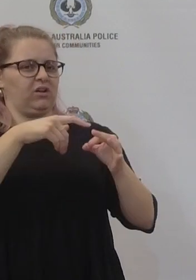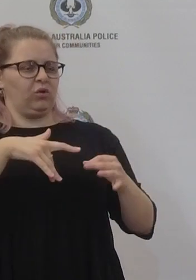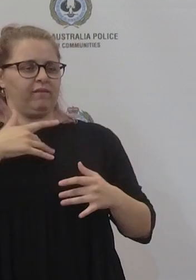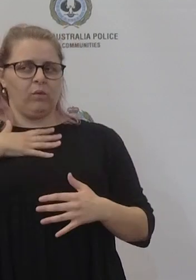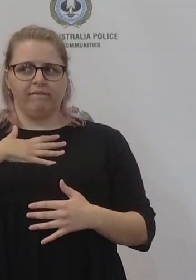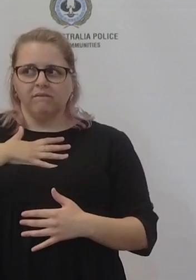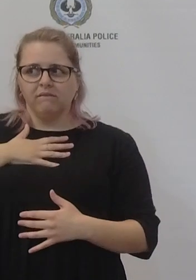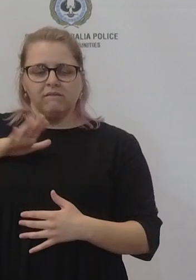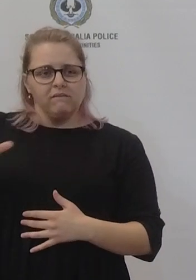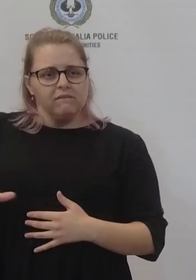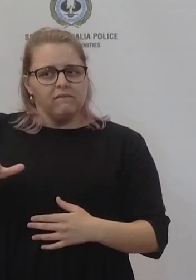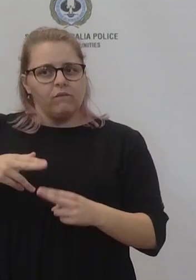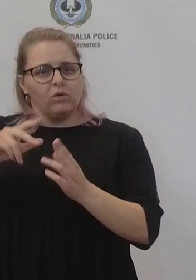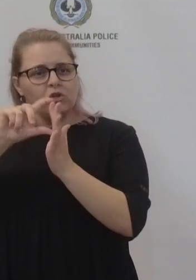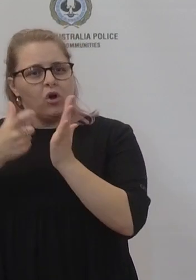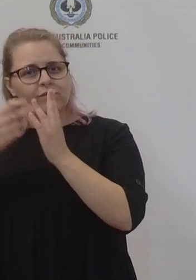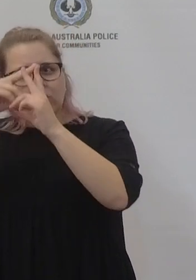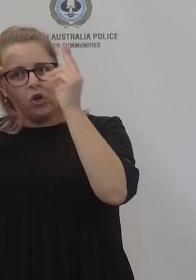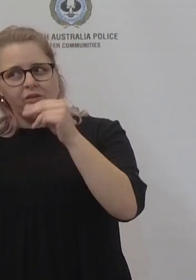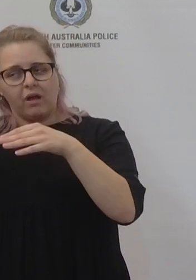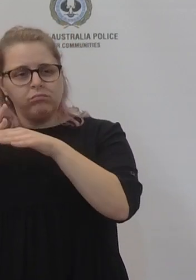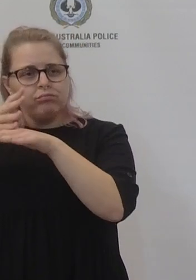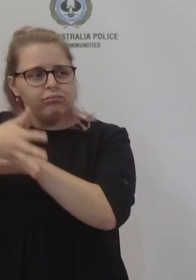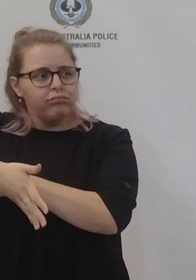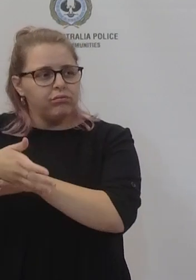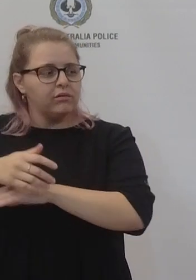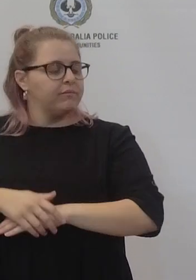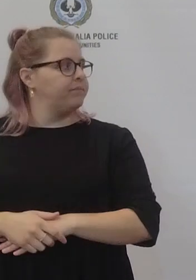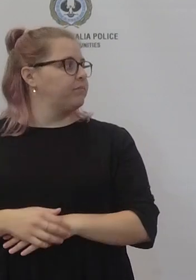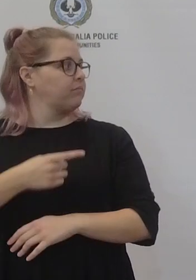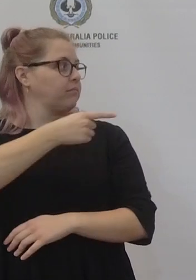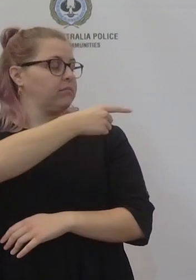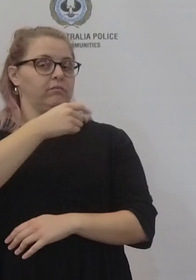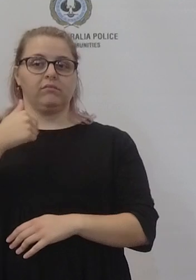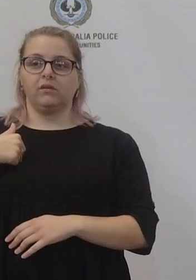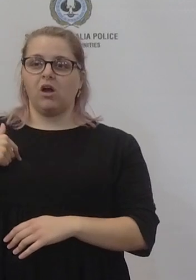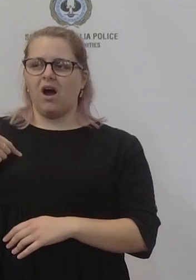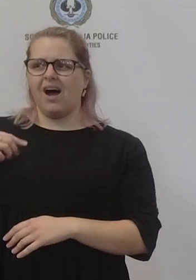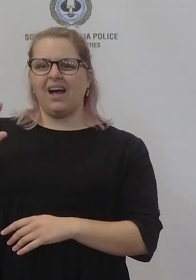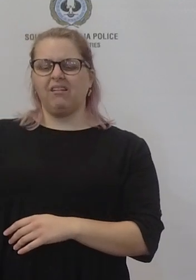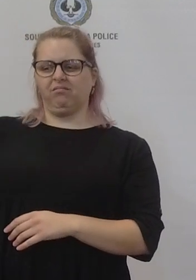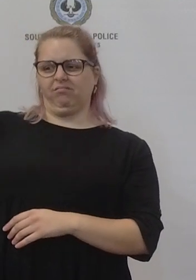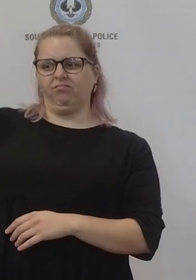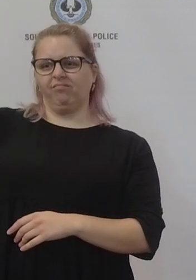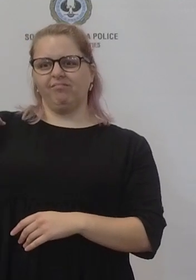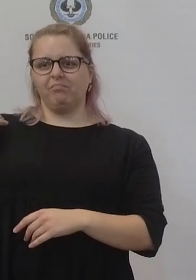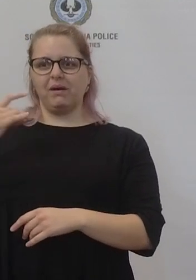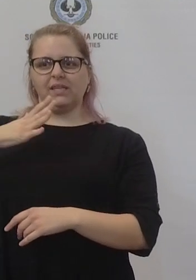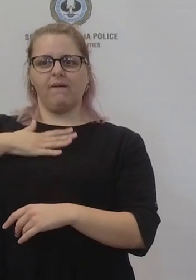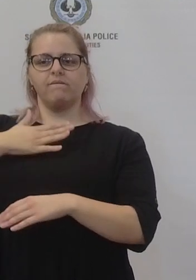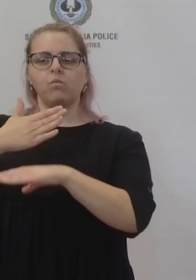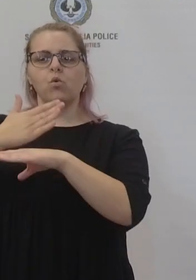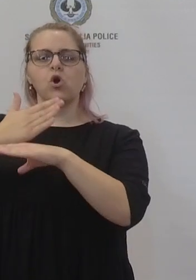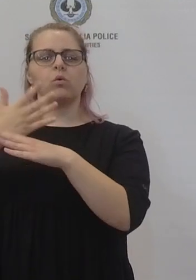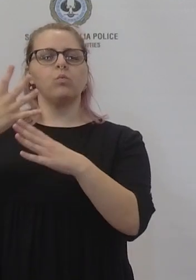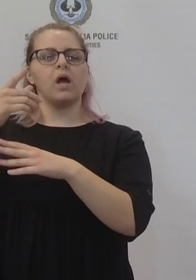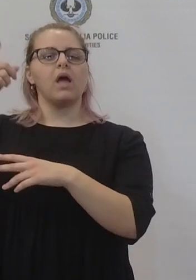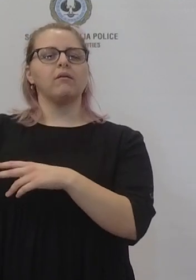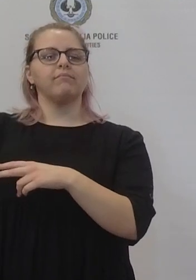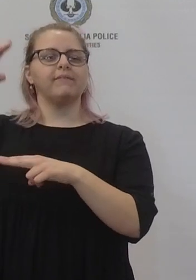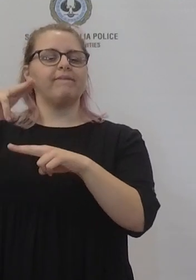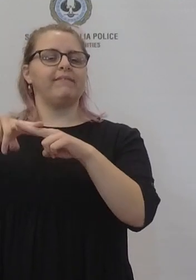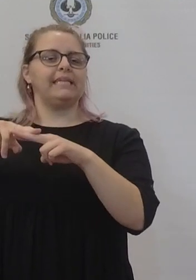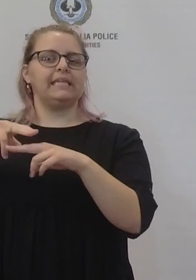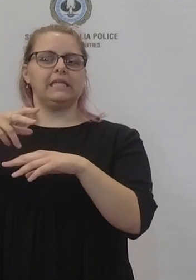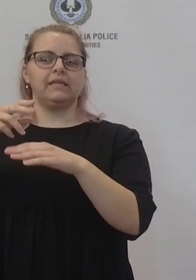oh absolutely and then up until recently i was working actually in paediatrics at flinders so absolutely can understand that pressure mr victim was talking